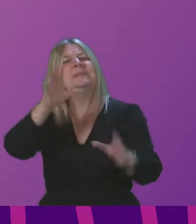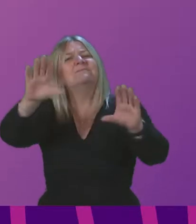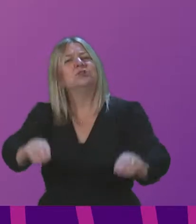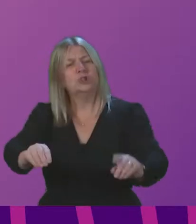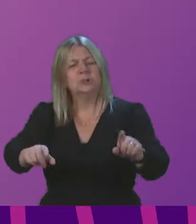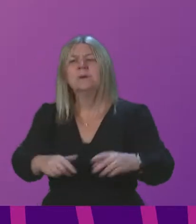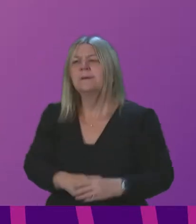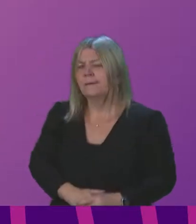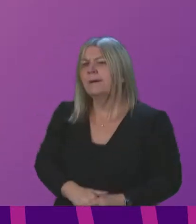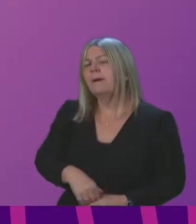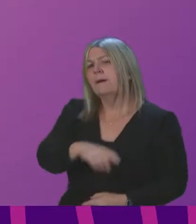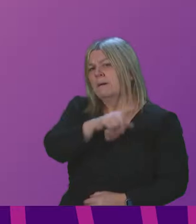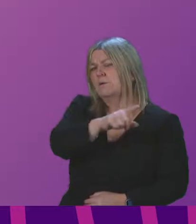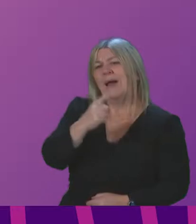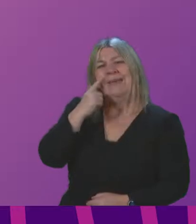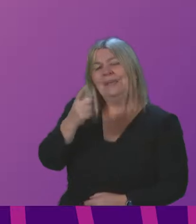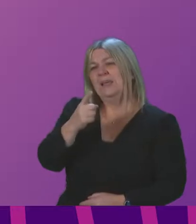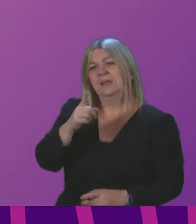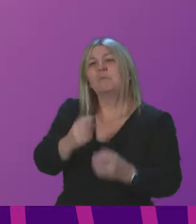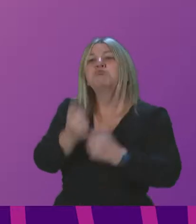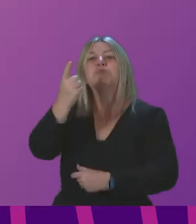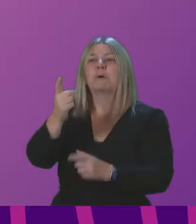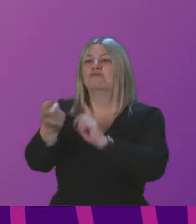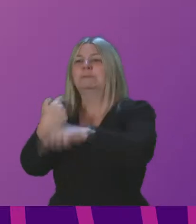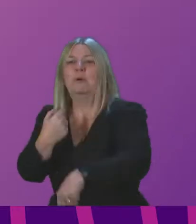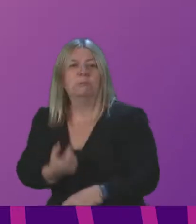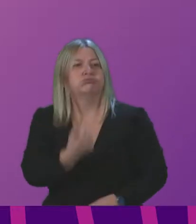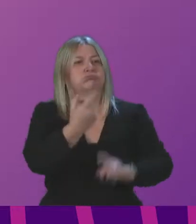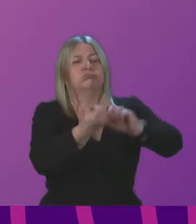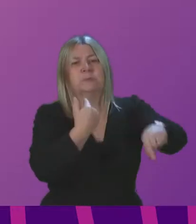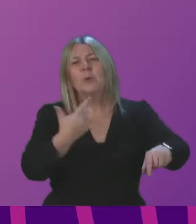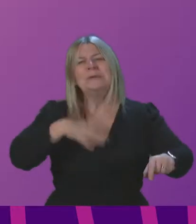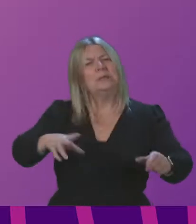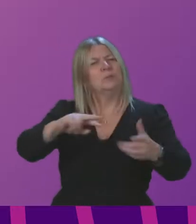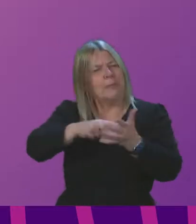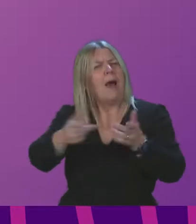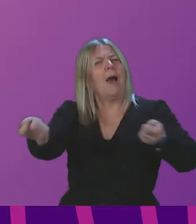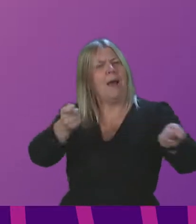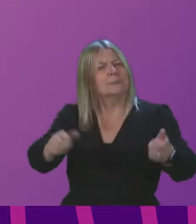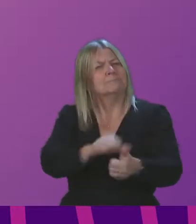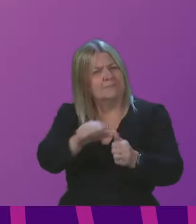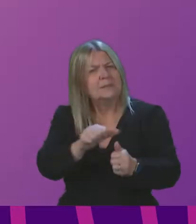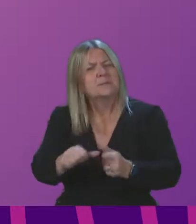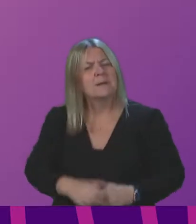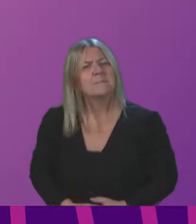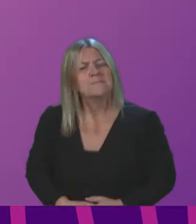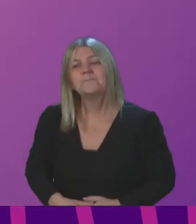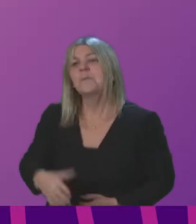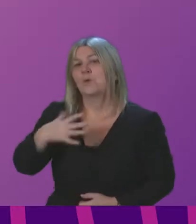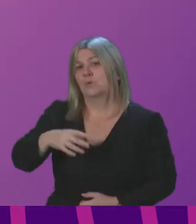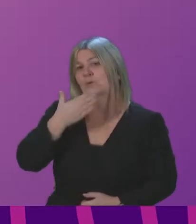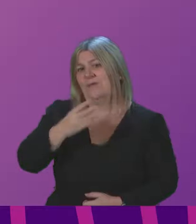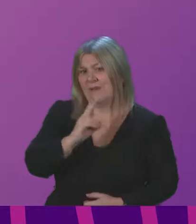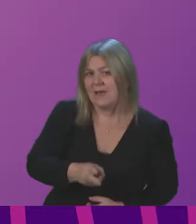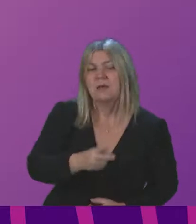And the current sticking plaster approach will simply not get us through this. Let me finish once again, Presiding Officer, by thanking all the staff